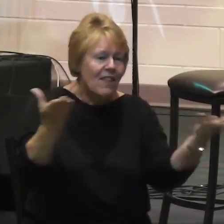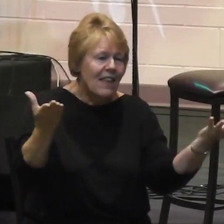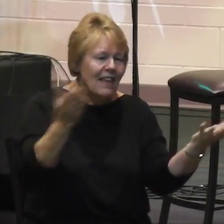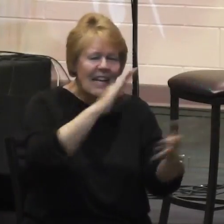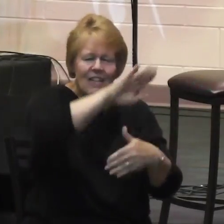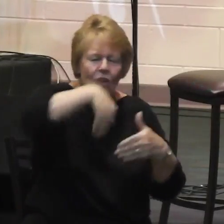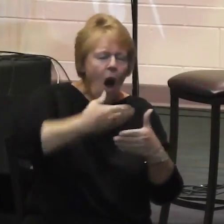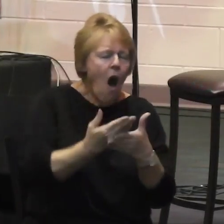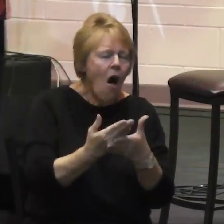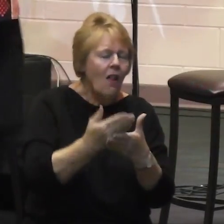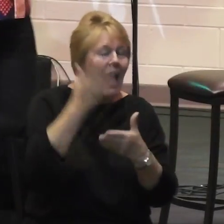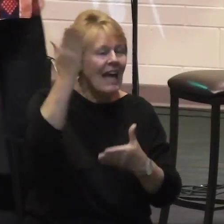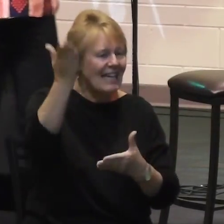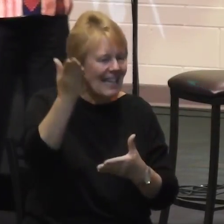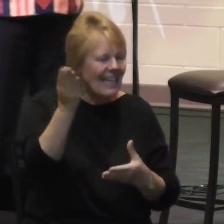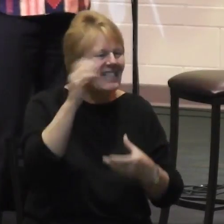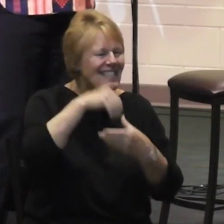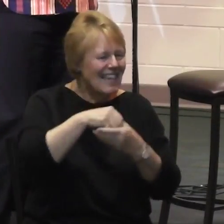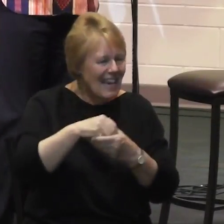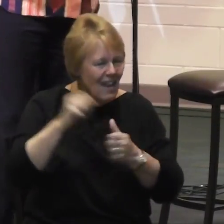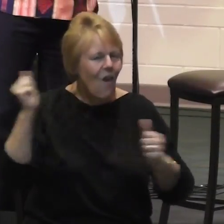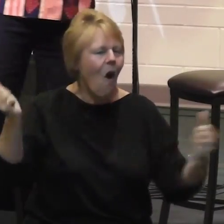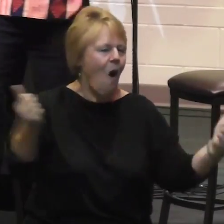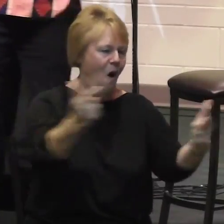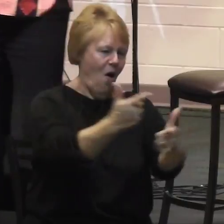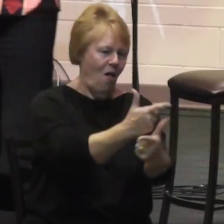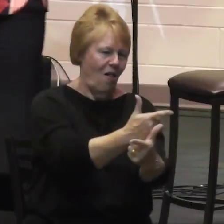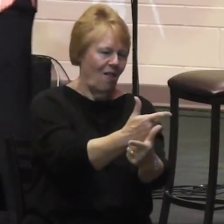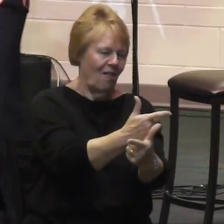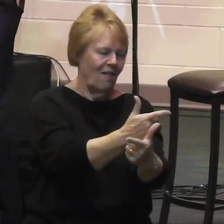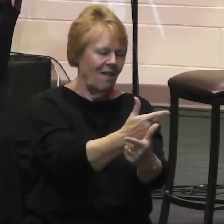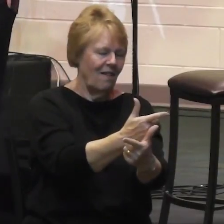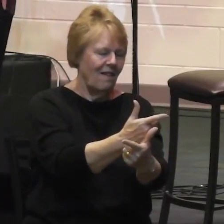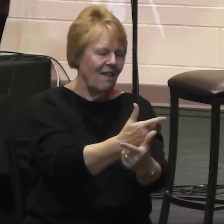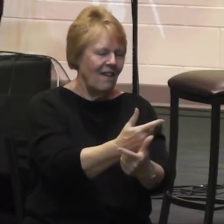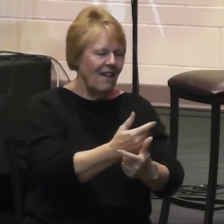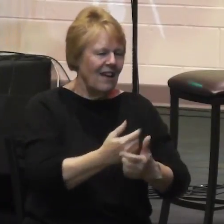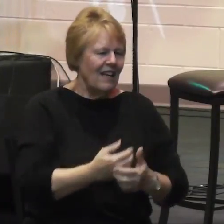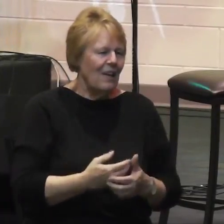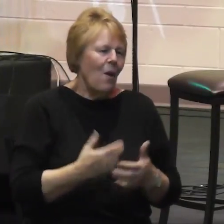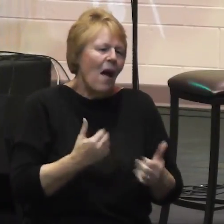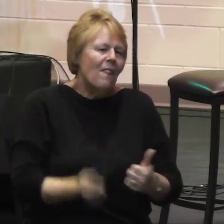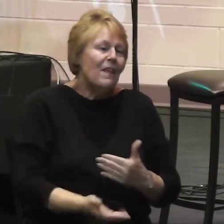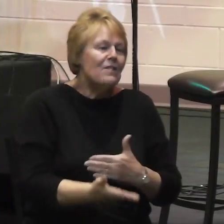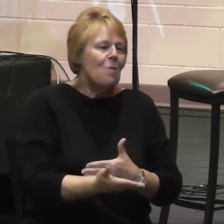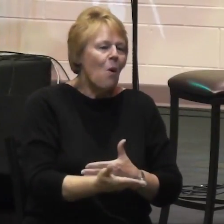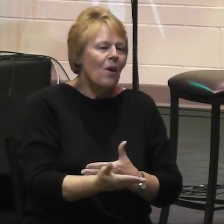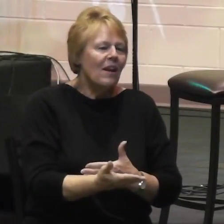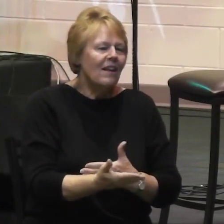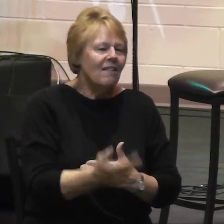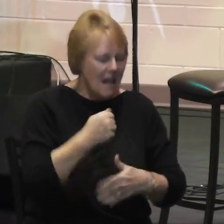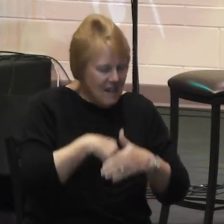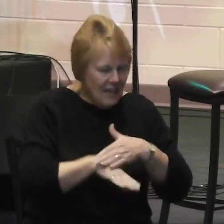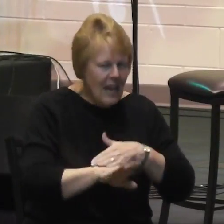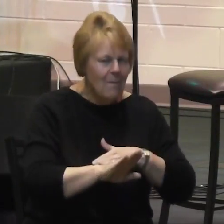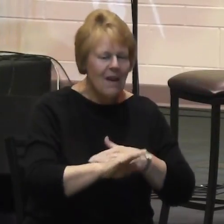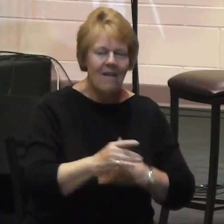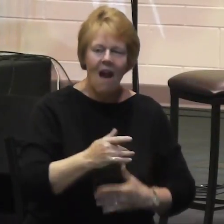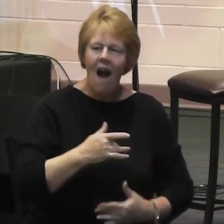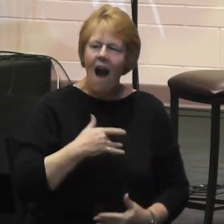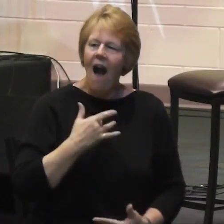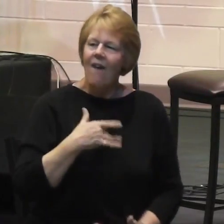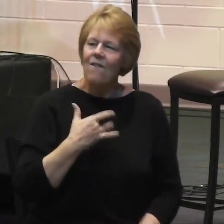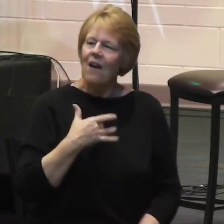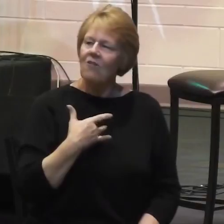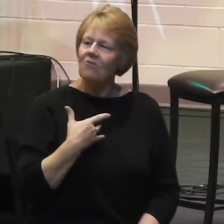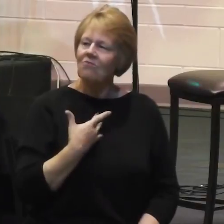You know, when I came in here, I just felt a connection, you know, a brotherhood. I felt at home